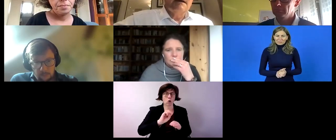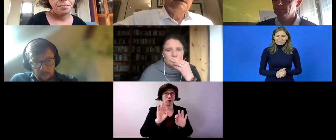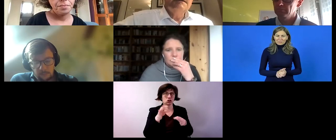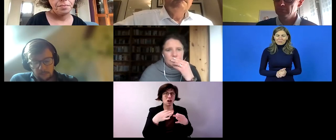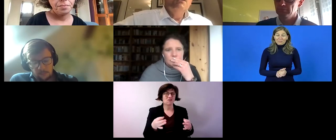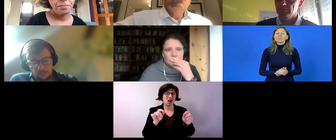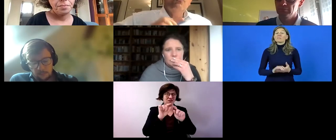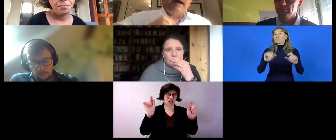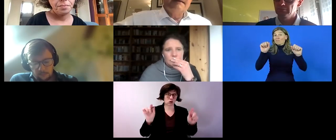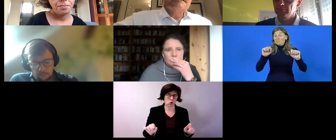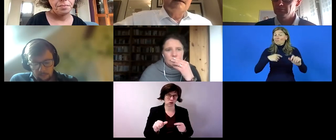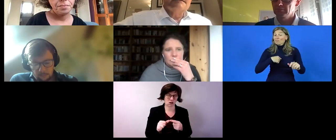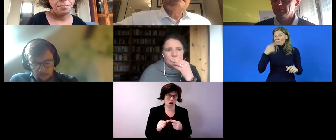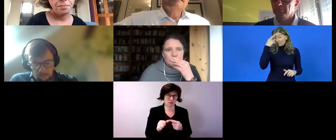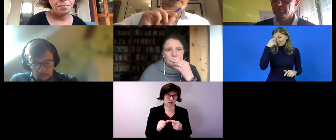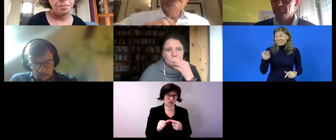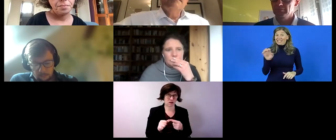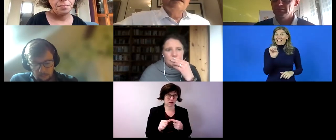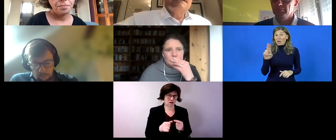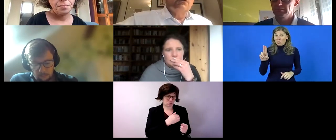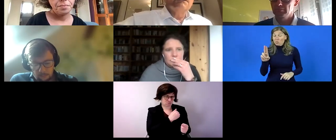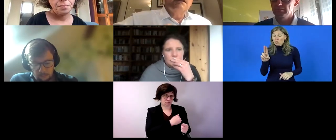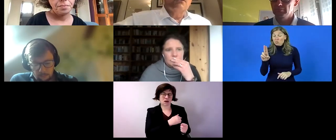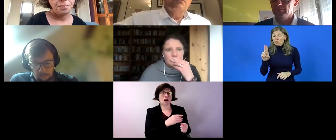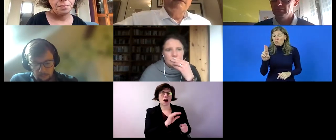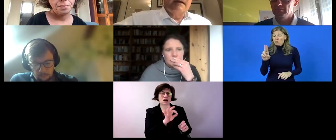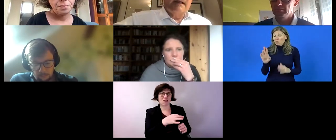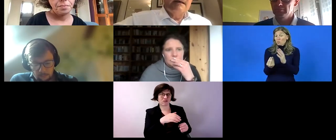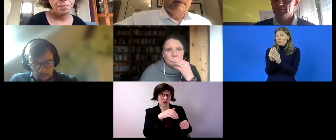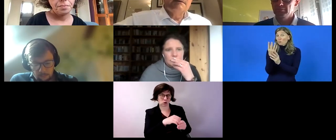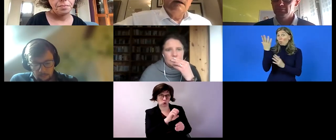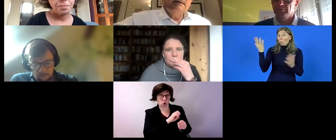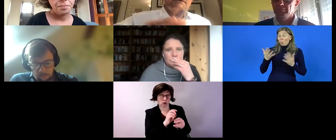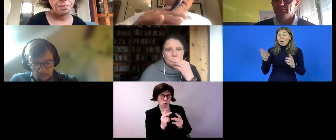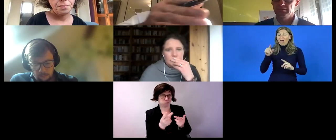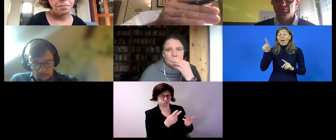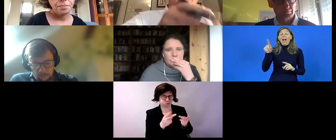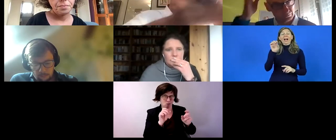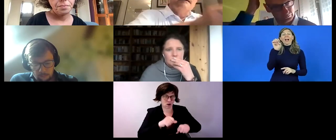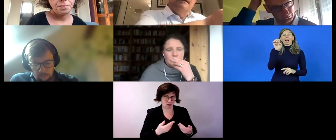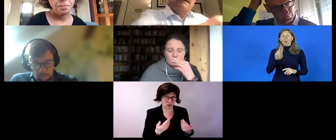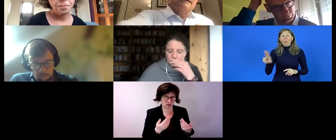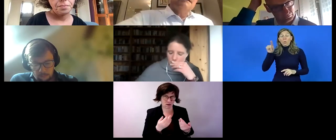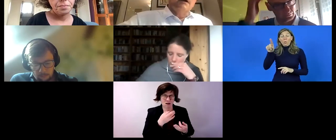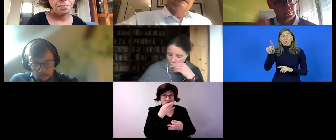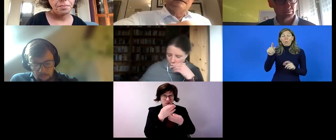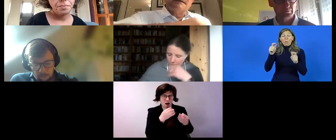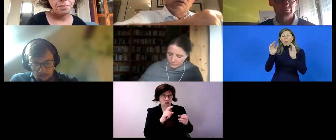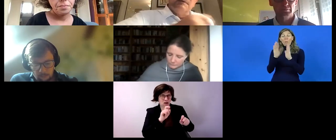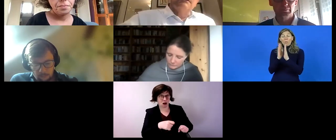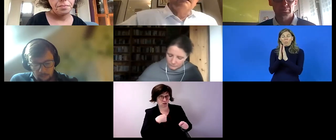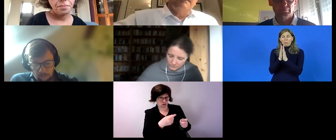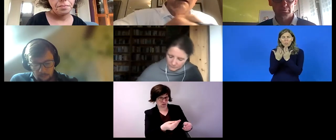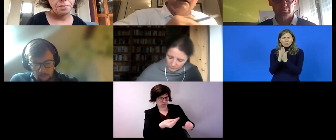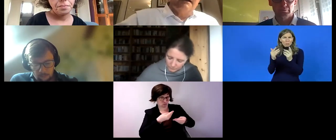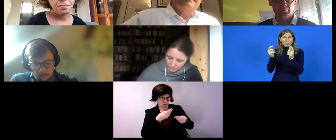developed something very useful which is the european qualifications framework in order to